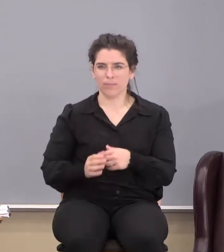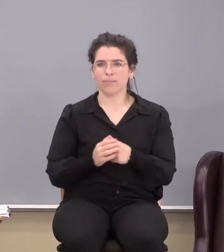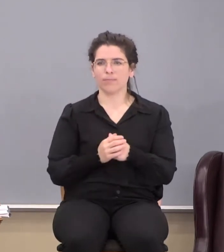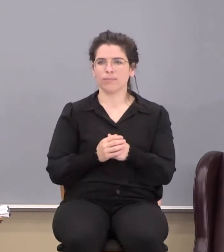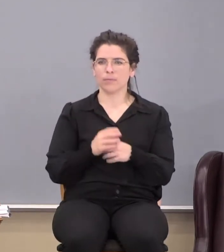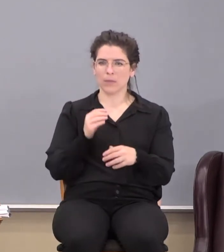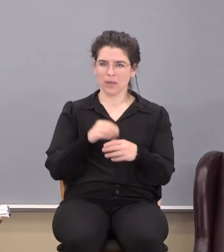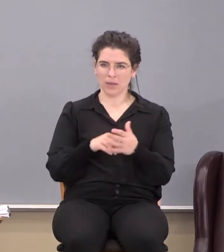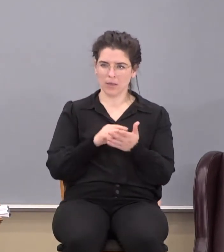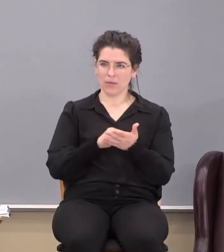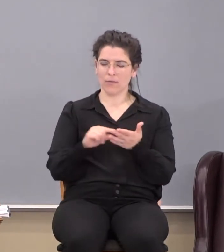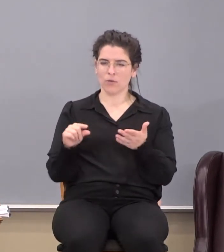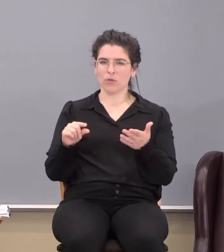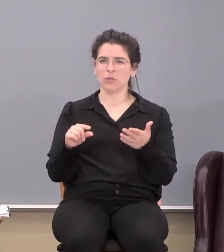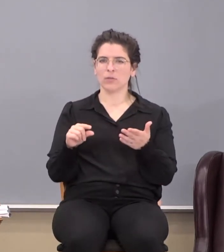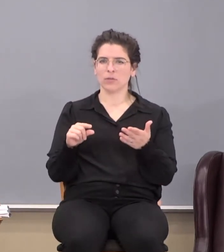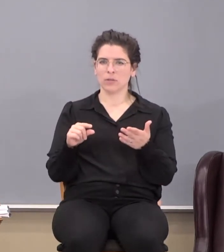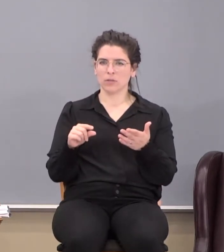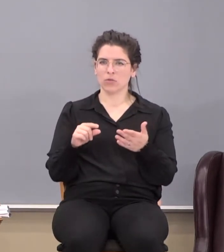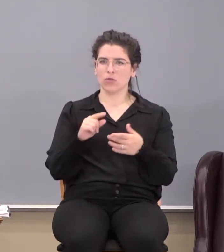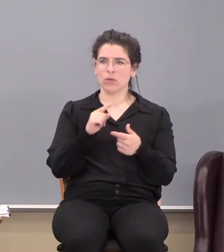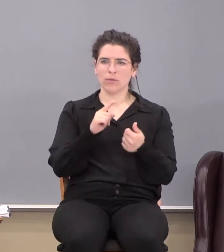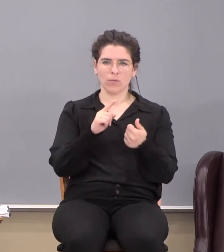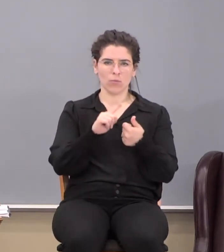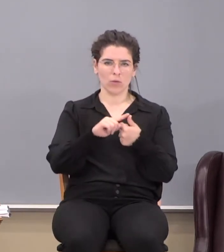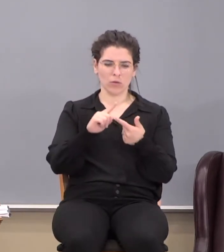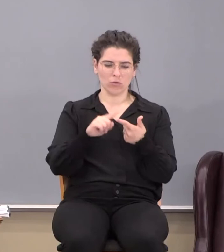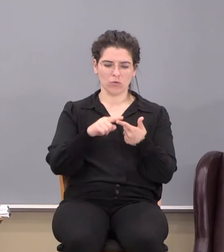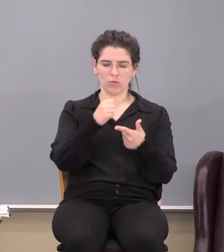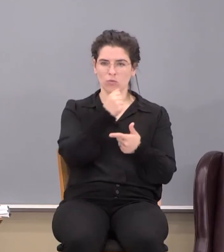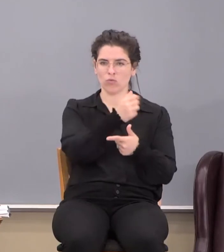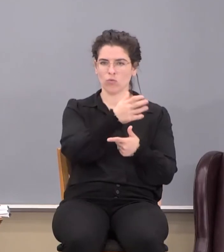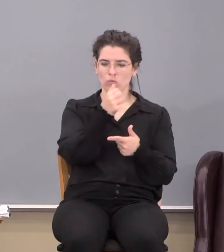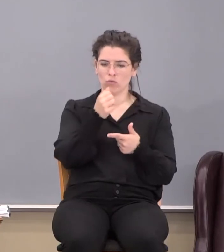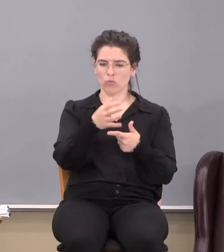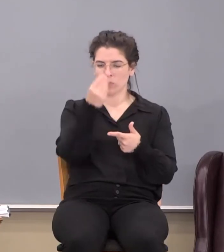In the verses, you have two sources of information.